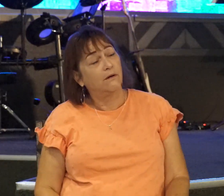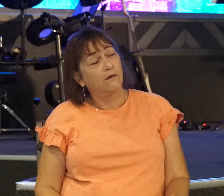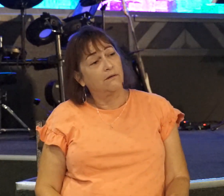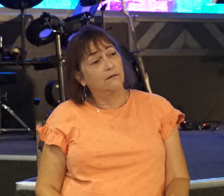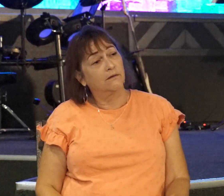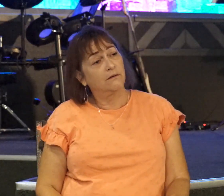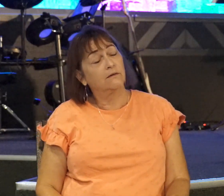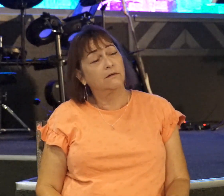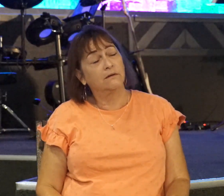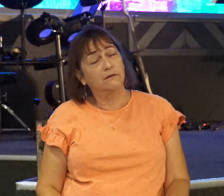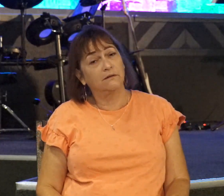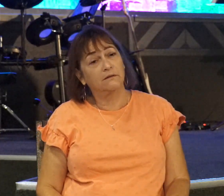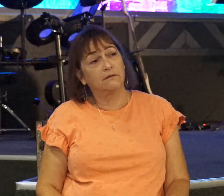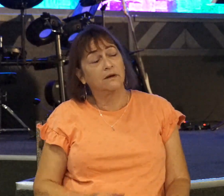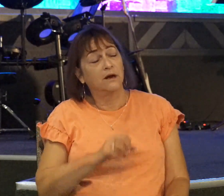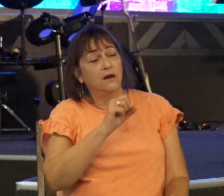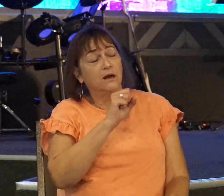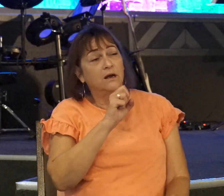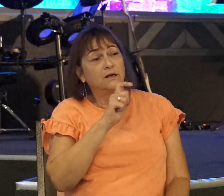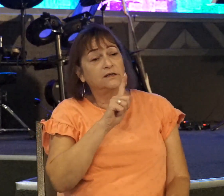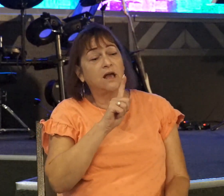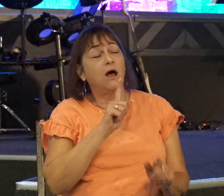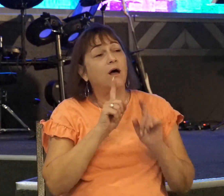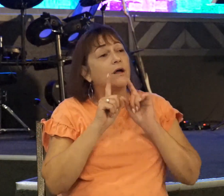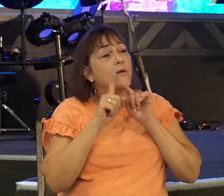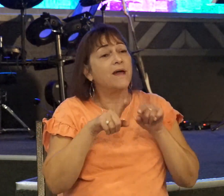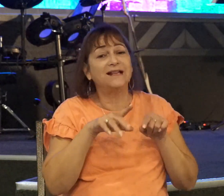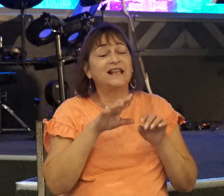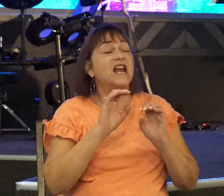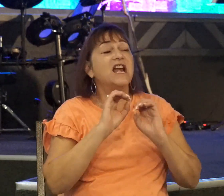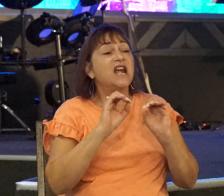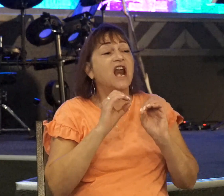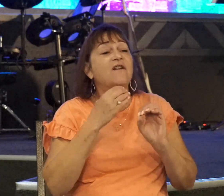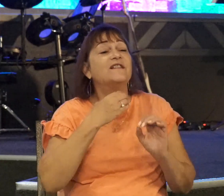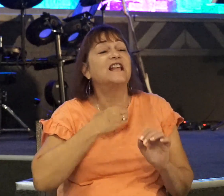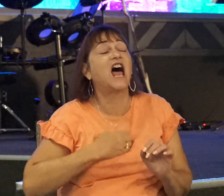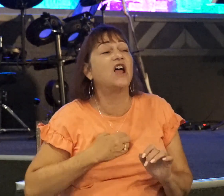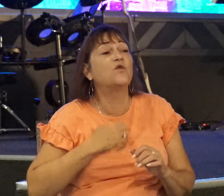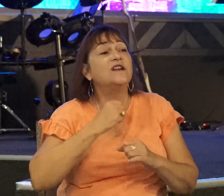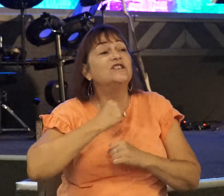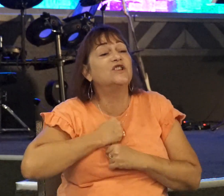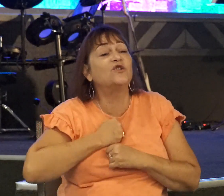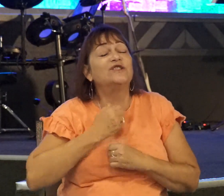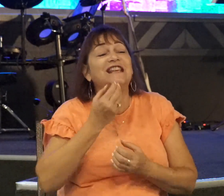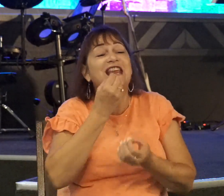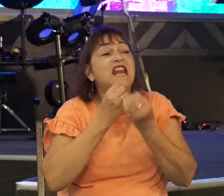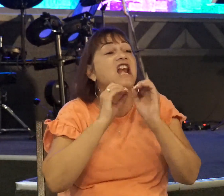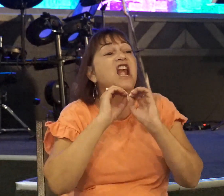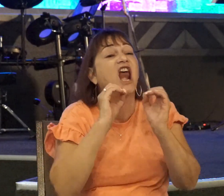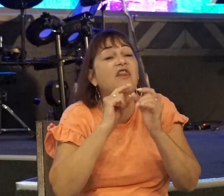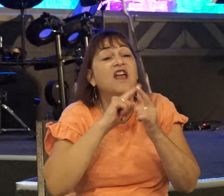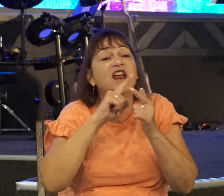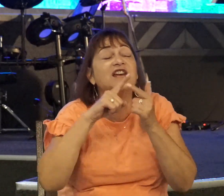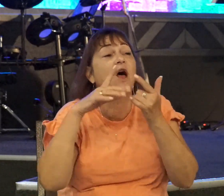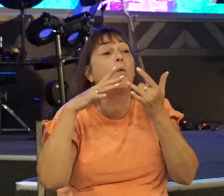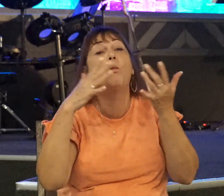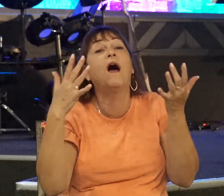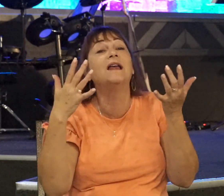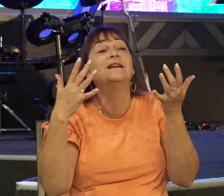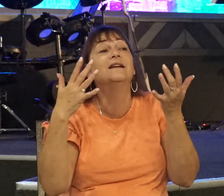And Saul commands that none of his hungry soldiers eat a morsel of anything until what? Until he